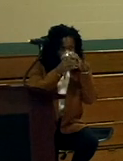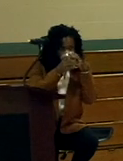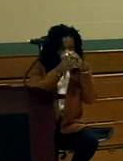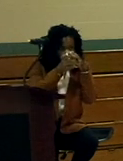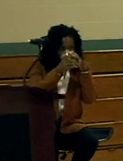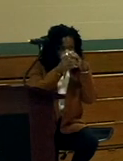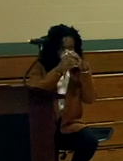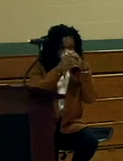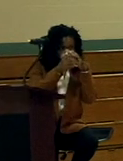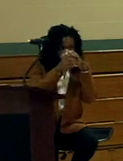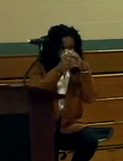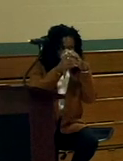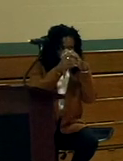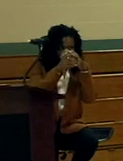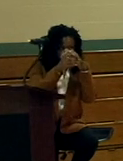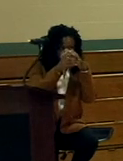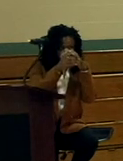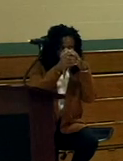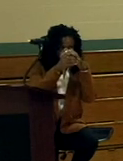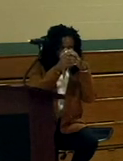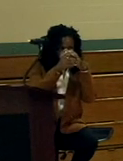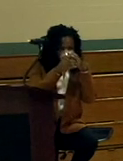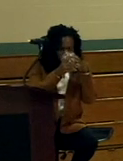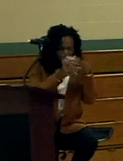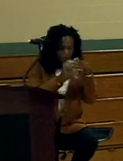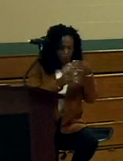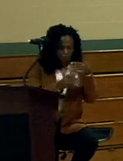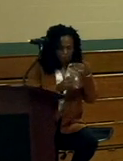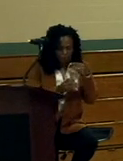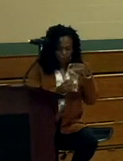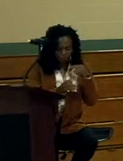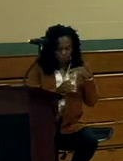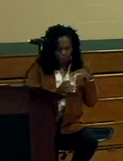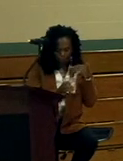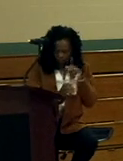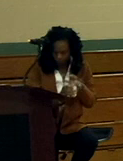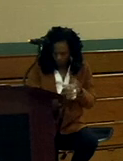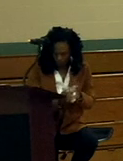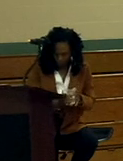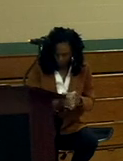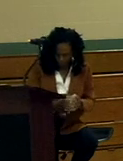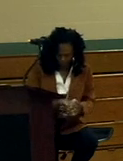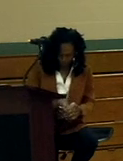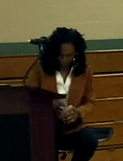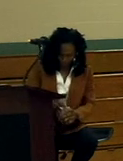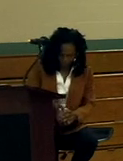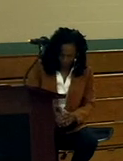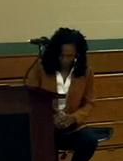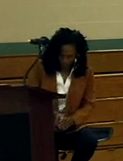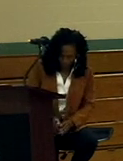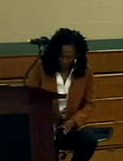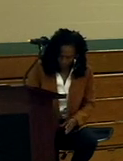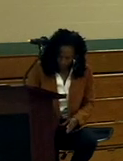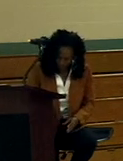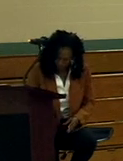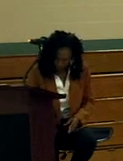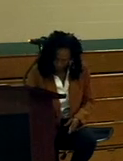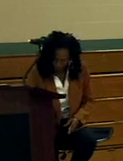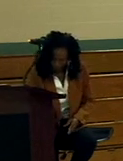will be weary. Yes, the way we should have long eight, nine hour meetings. There's no question.